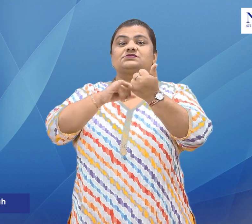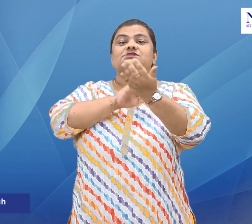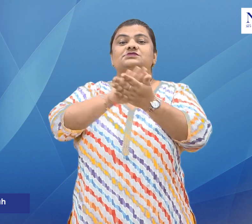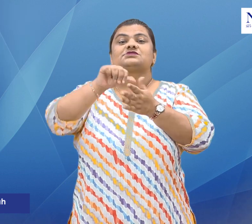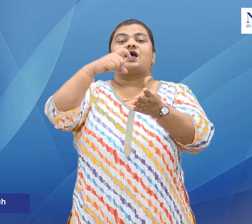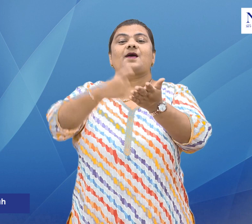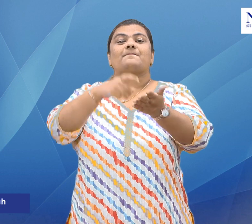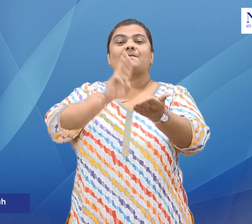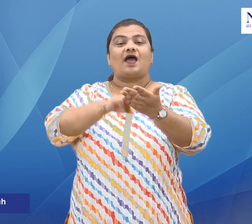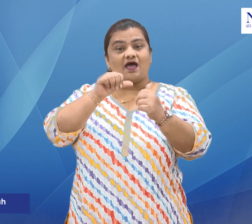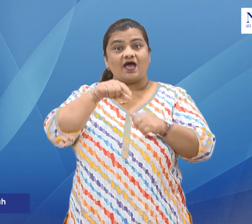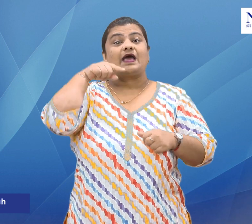85.